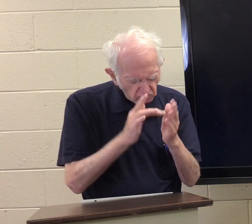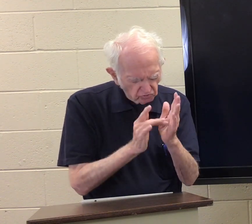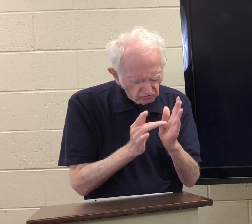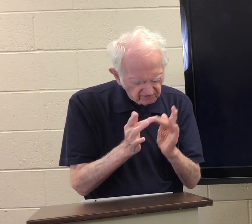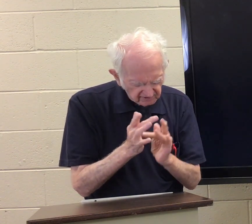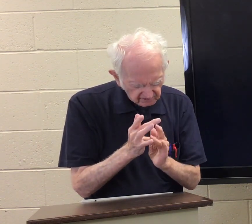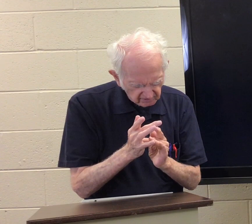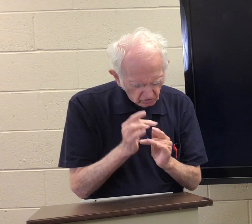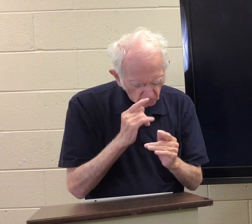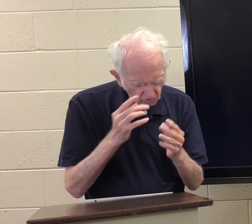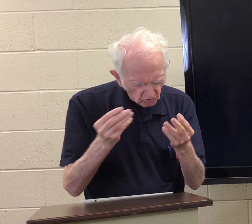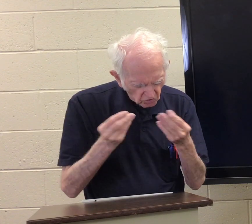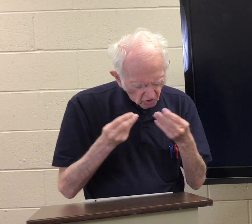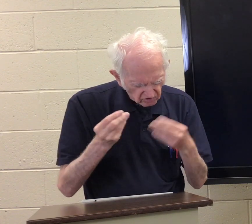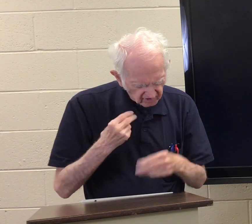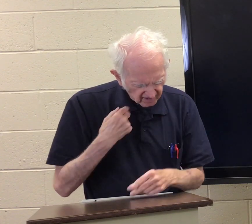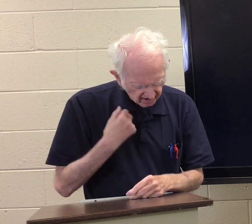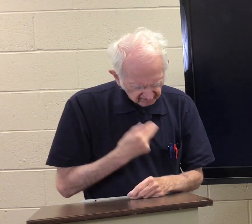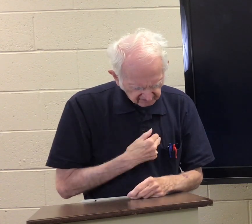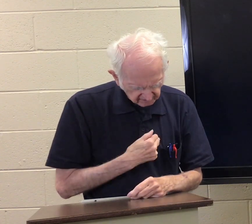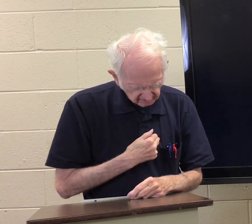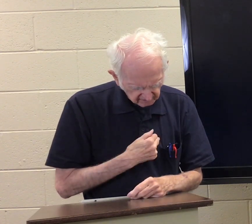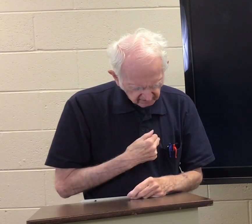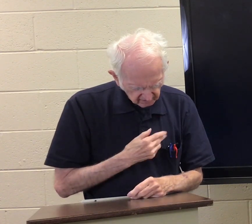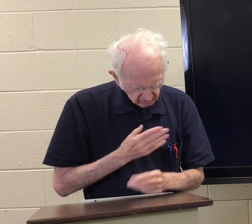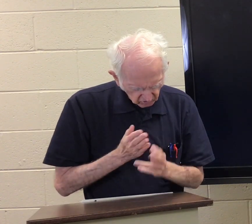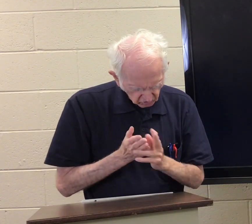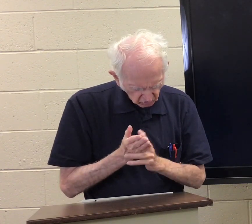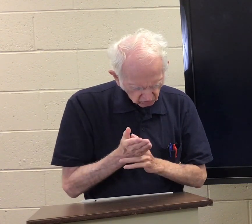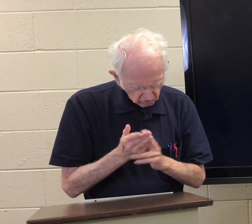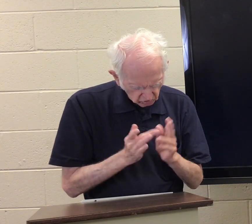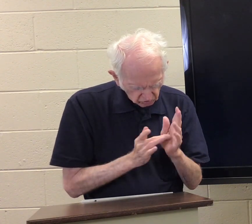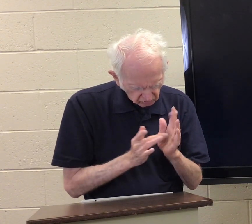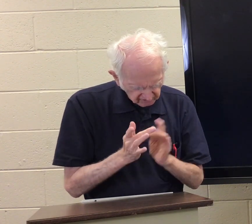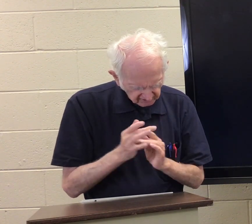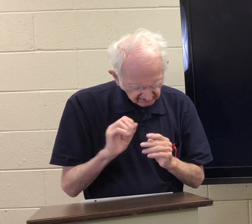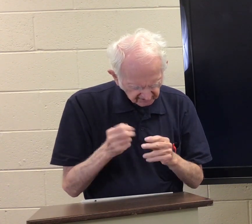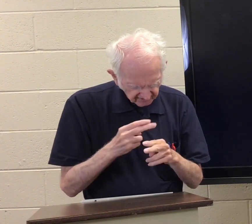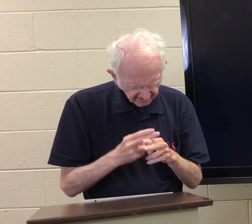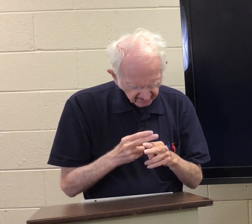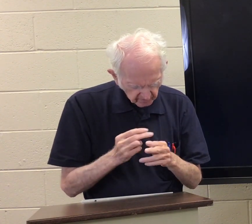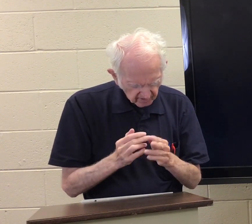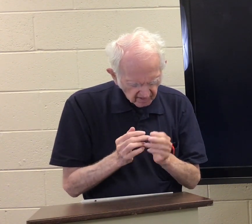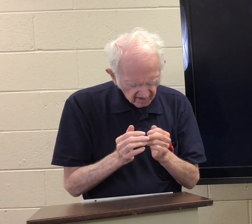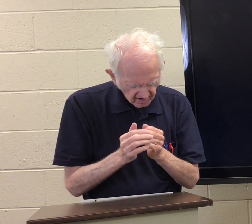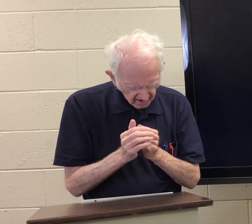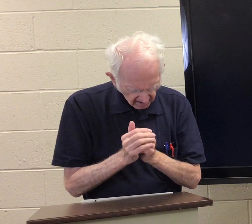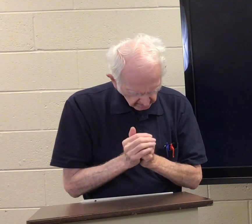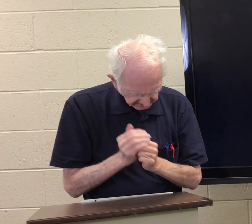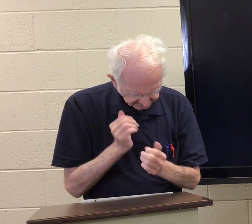thank you for Jesus. Who taught us. Through Jesus name. Amen.